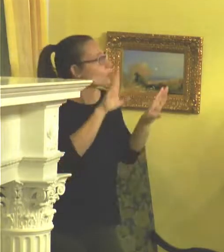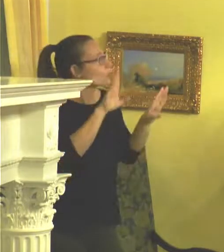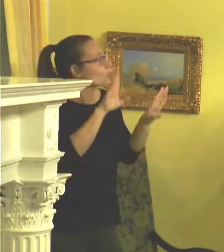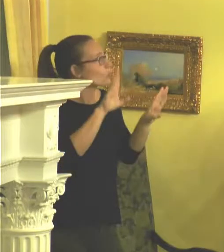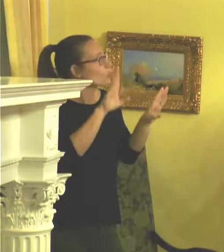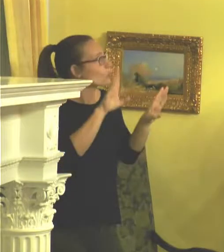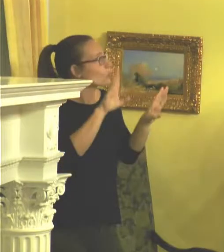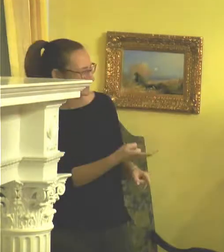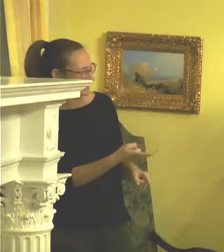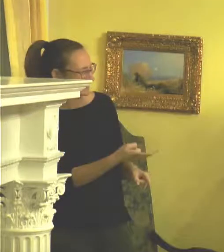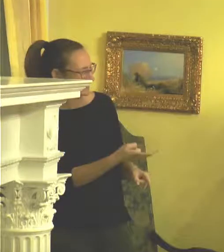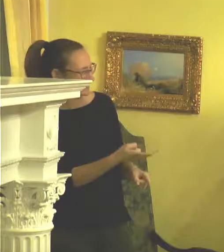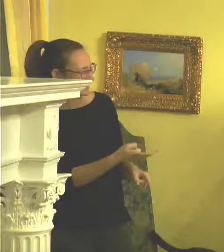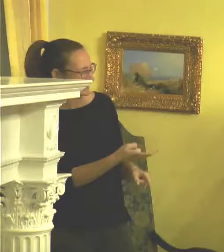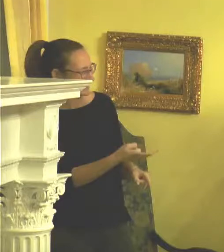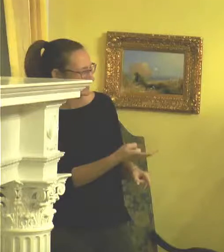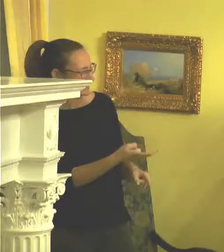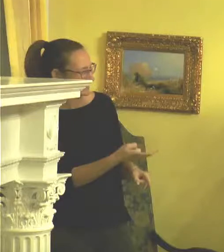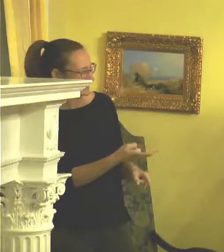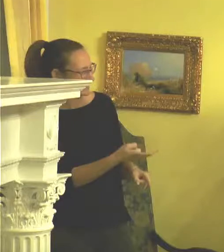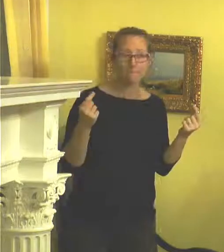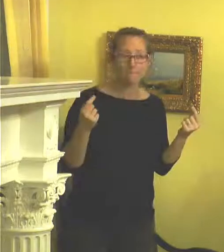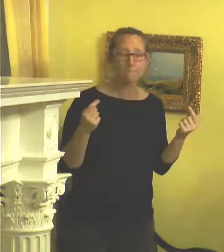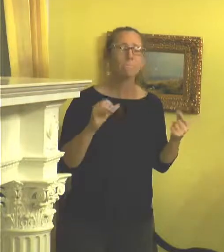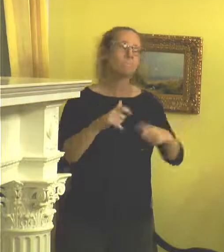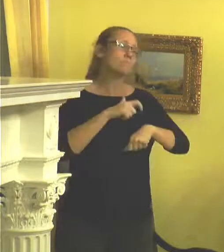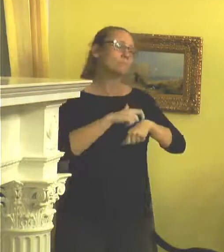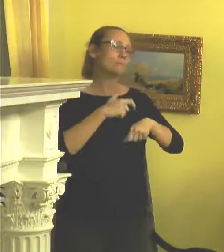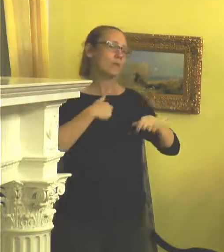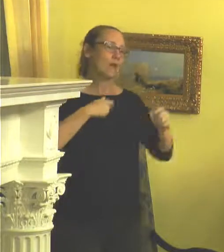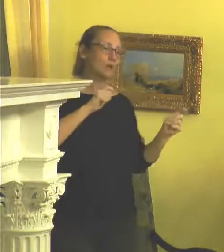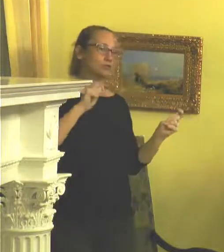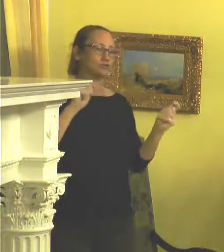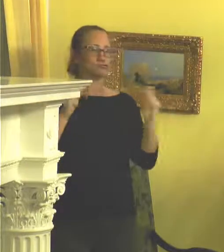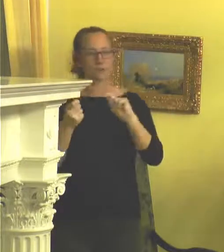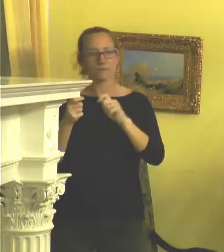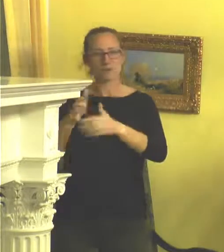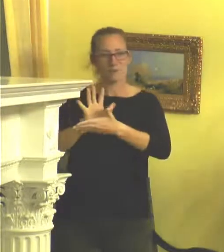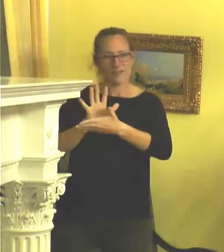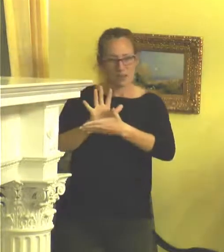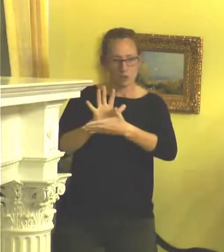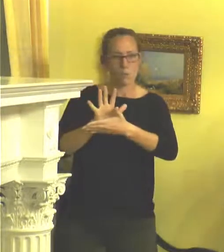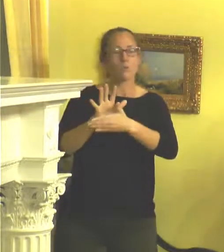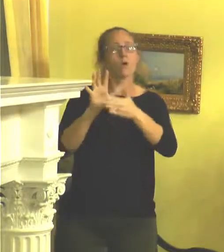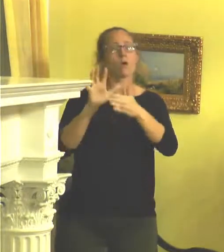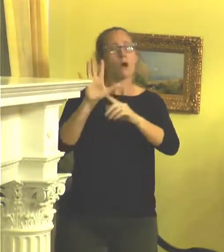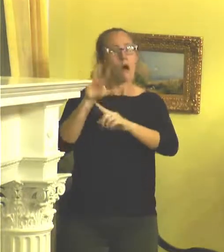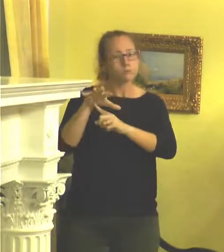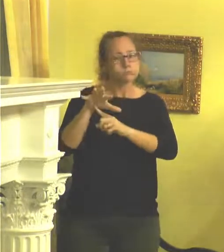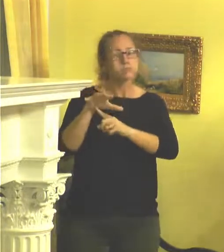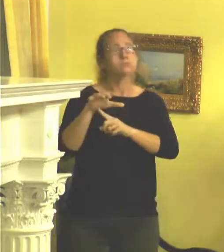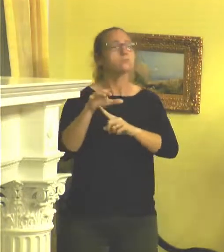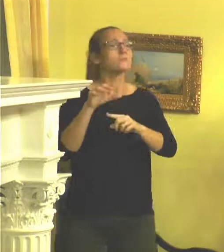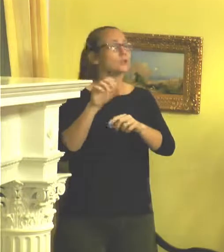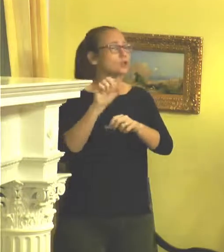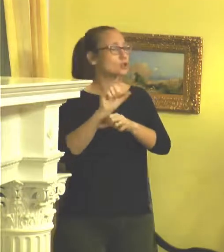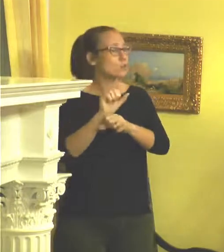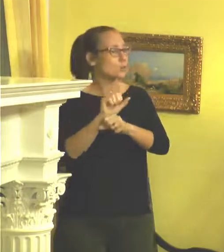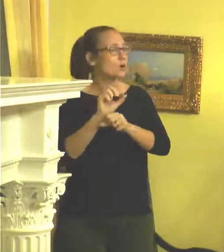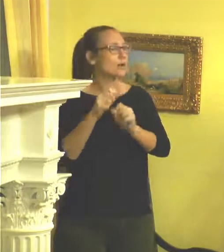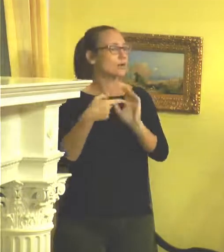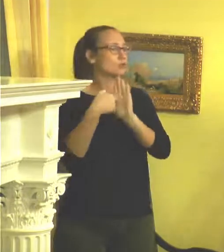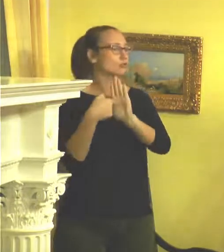there. So what I did was at that time I shifted to video. then I could kind of, the work could speak for itself.